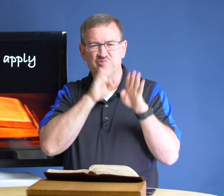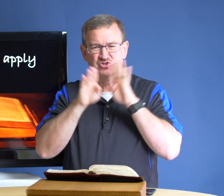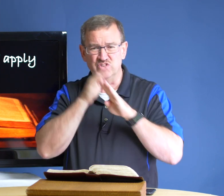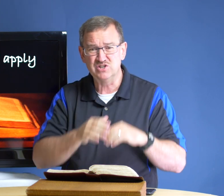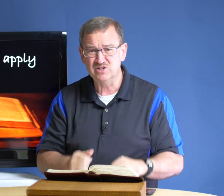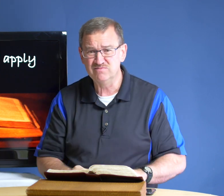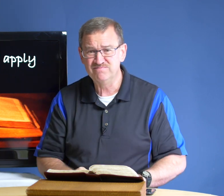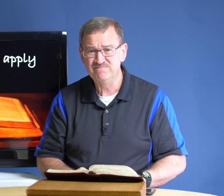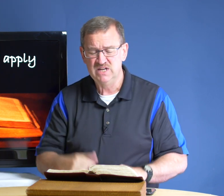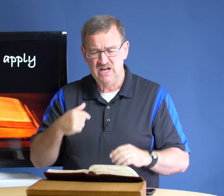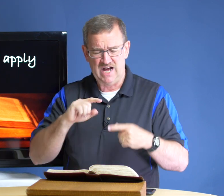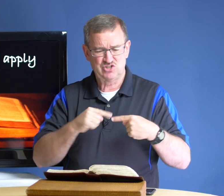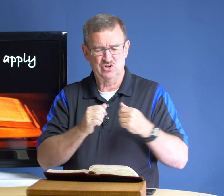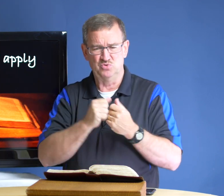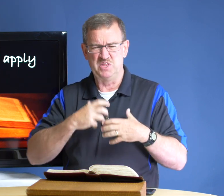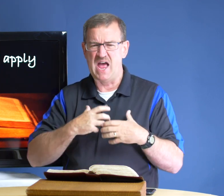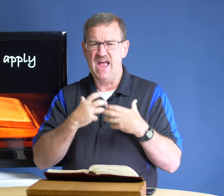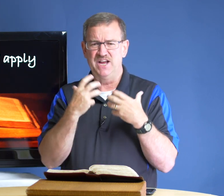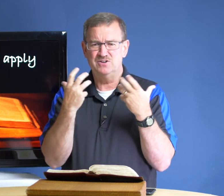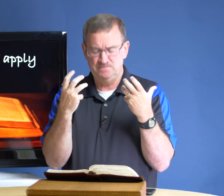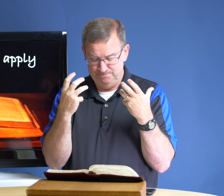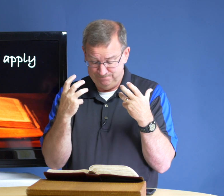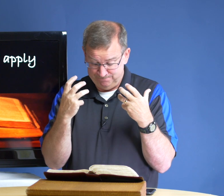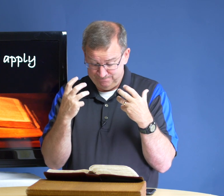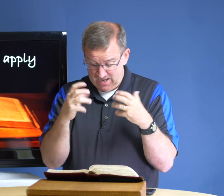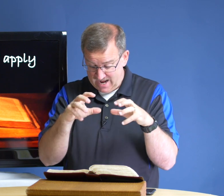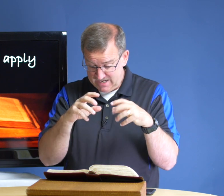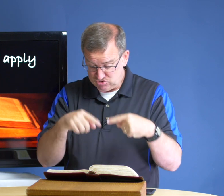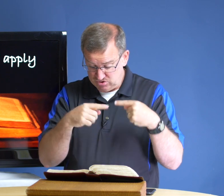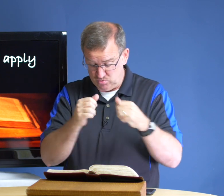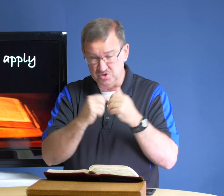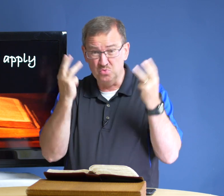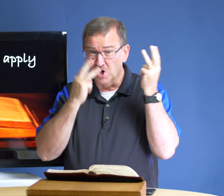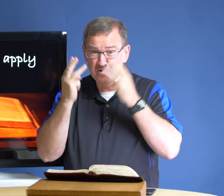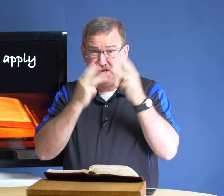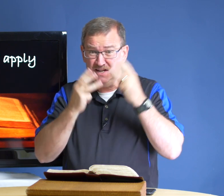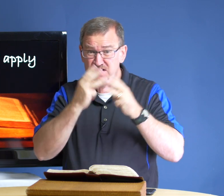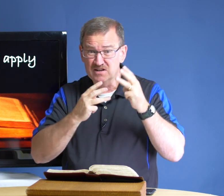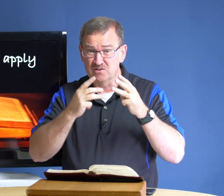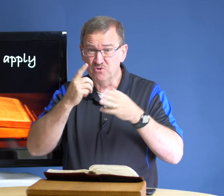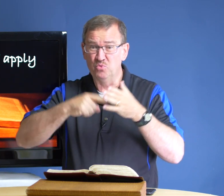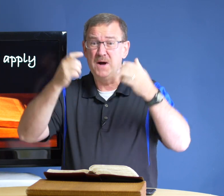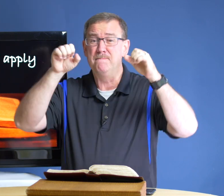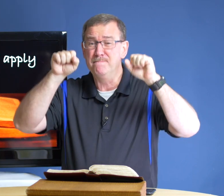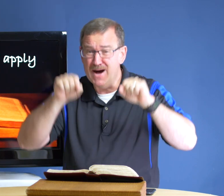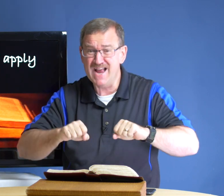frustration i struggle with anger i struggle with worry for what might